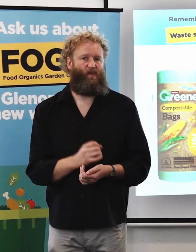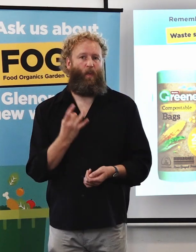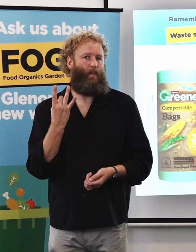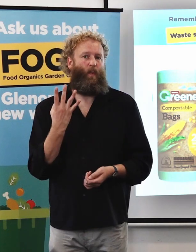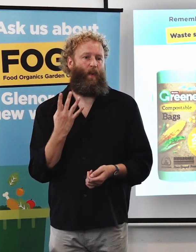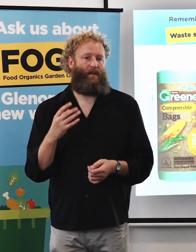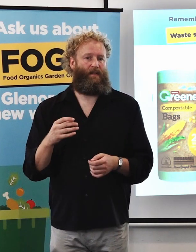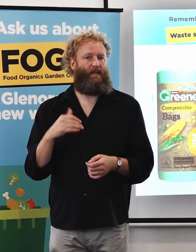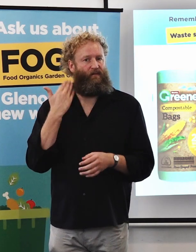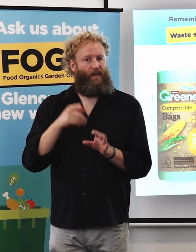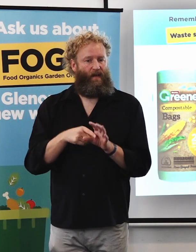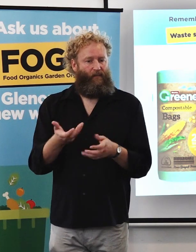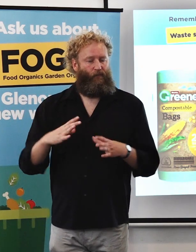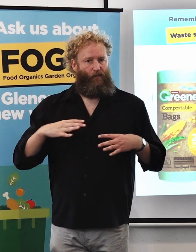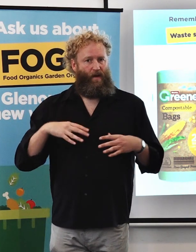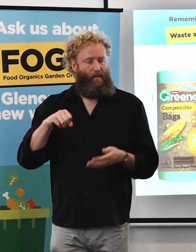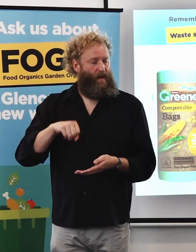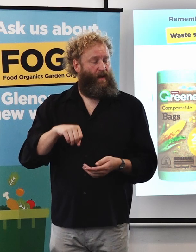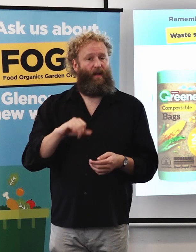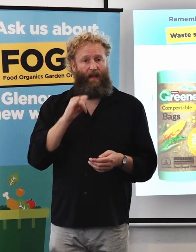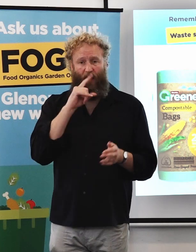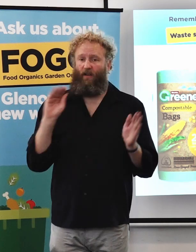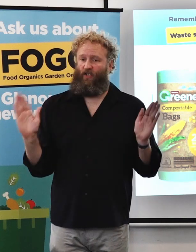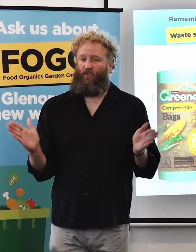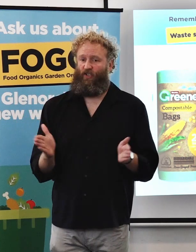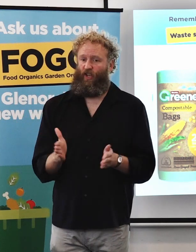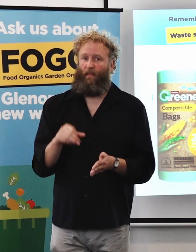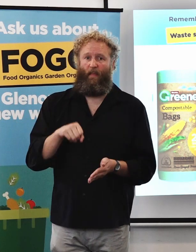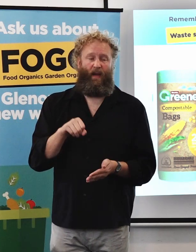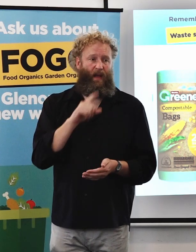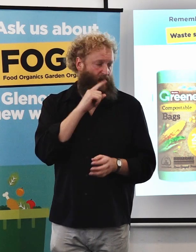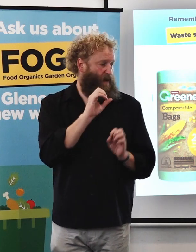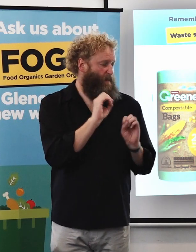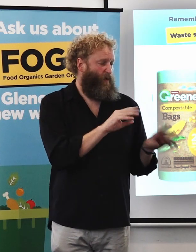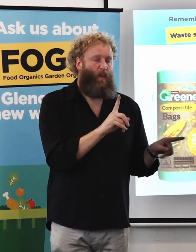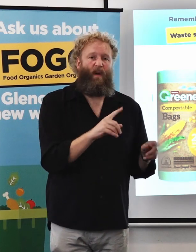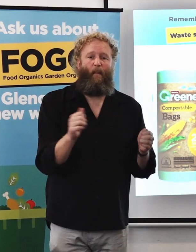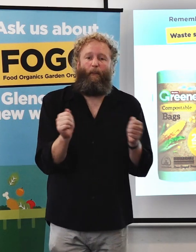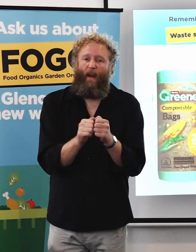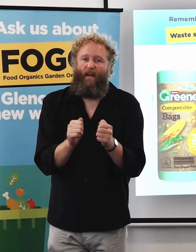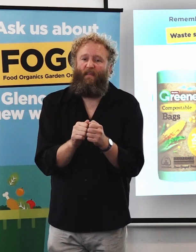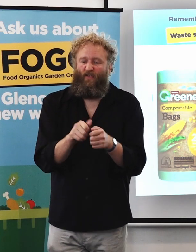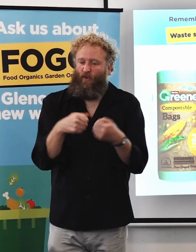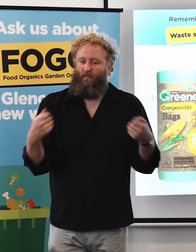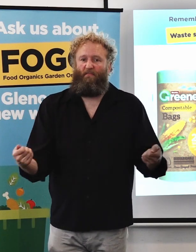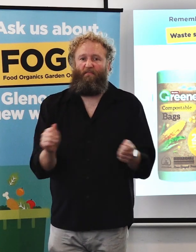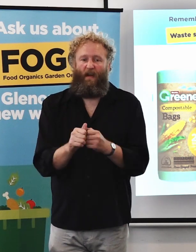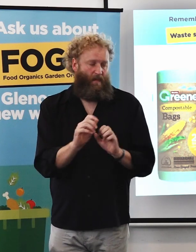way to minimise the cost is not to use those and to line this simply with newspaper or don't line it. Just throw food scraps straight into it.